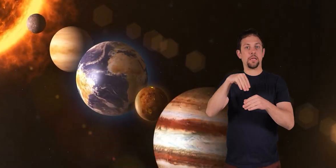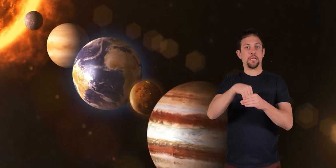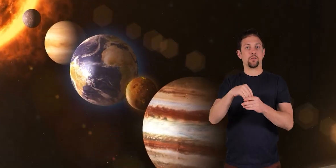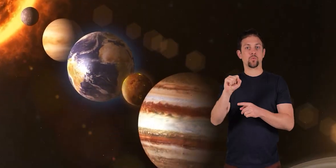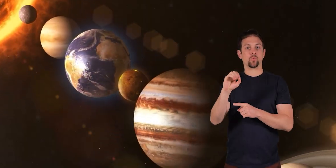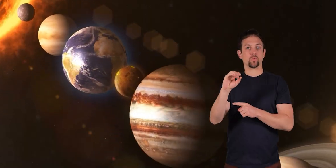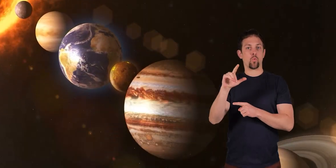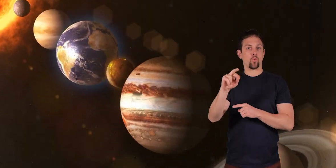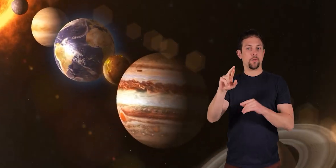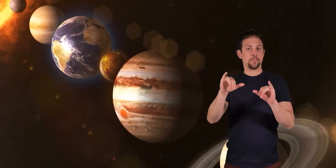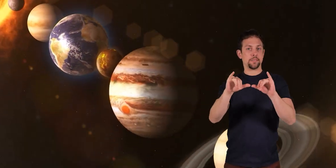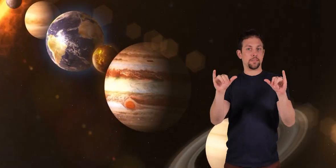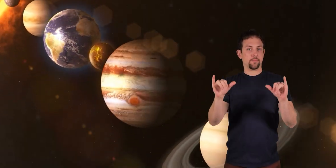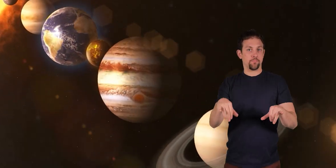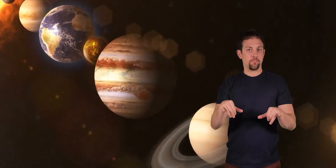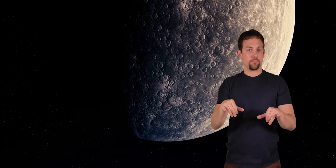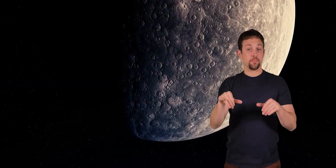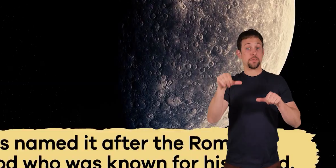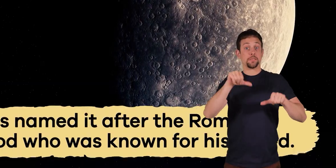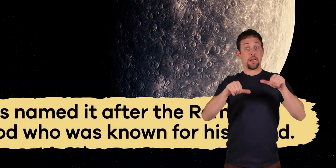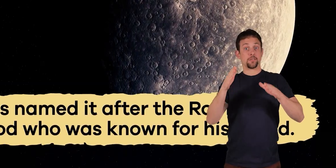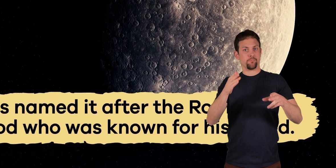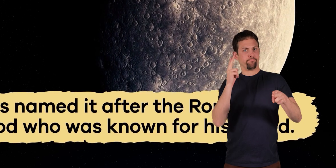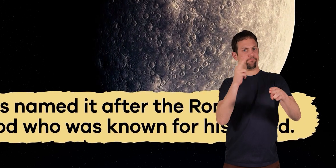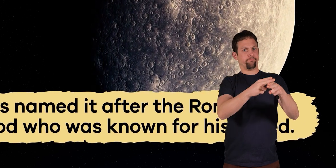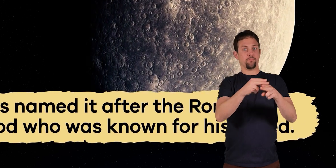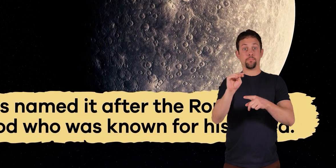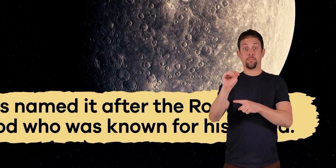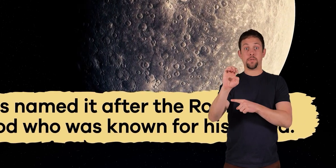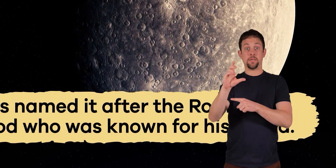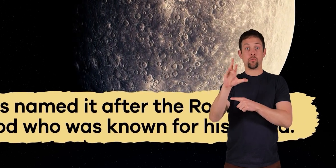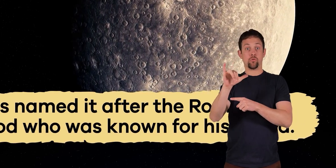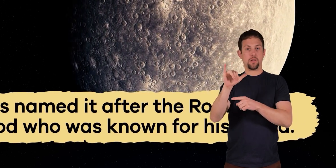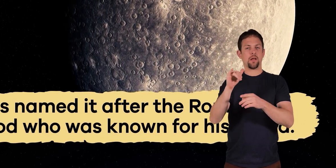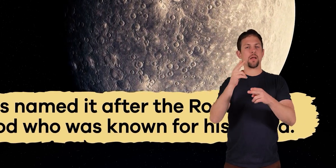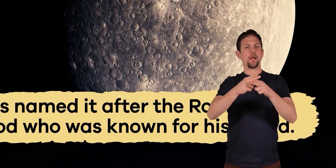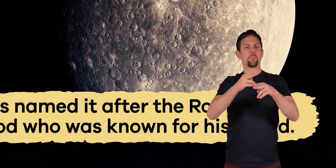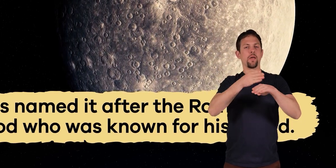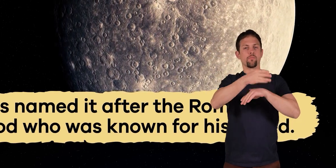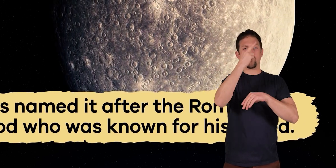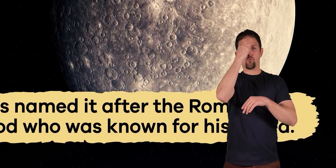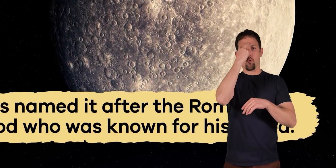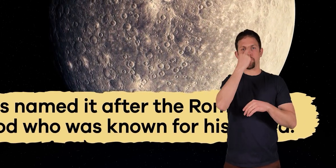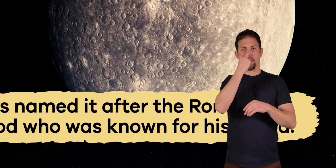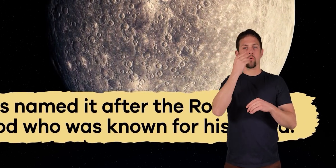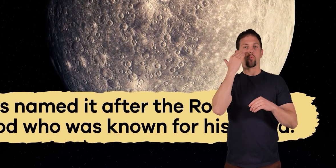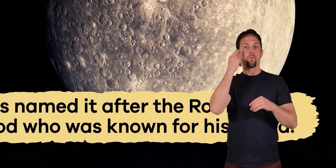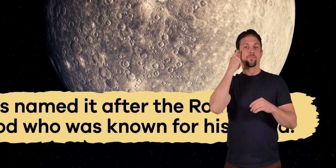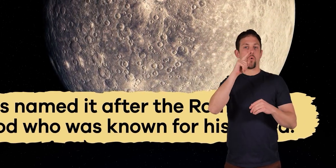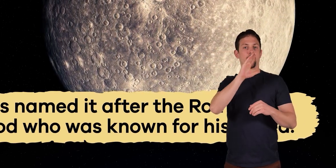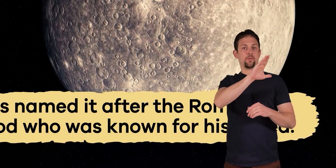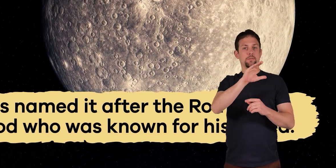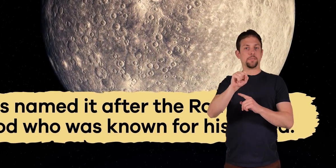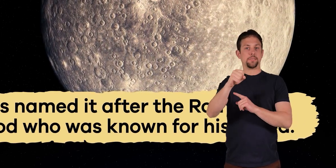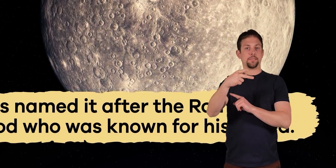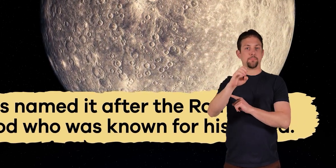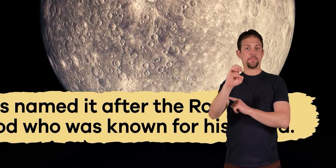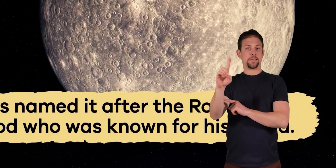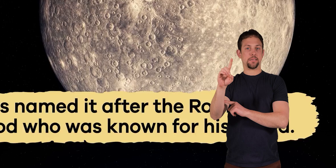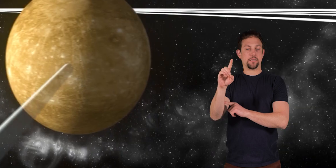planet in the solar system. Scientists named it after the Roman messenger god who was known for his speed. This